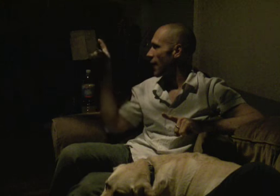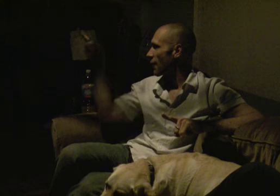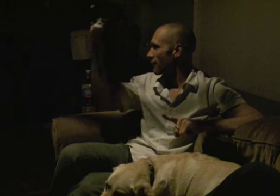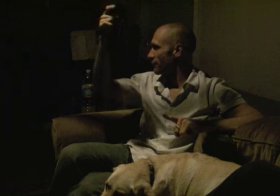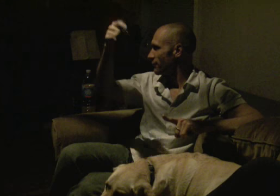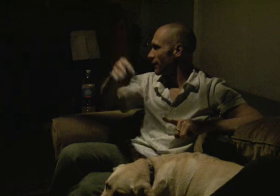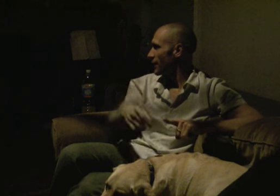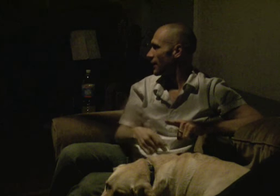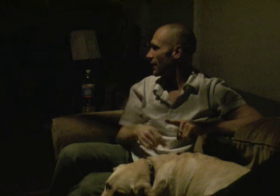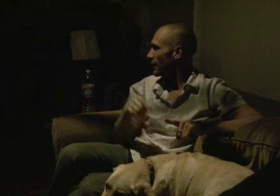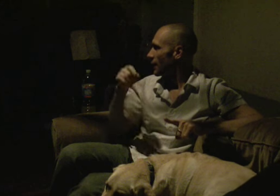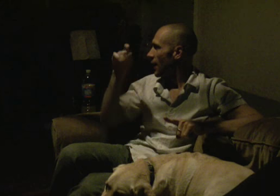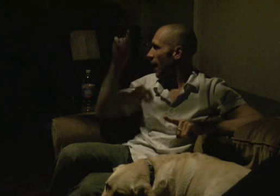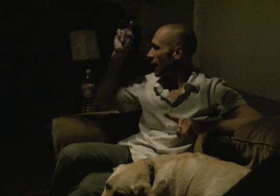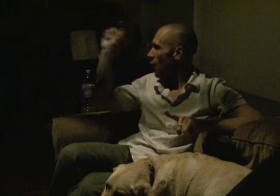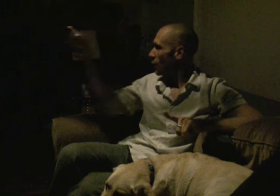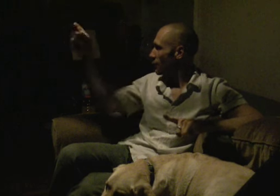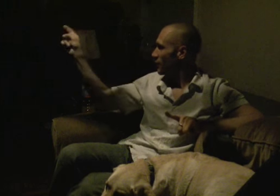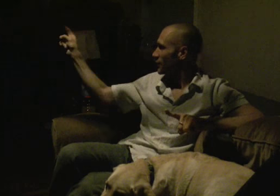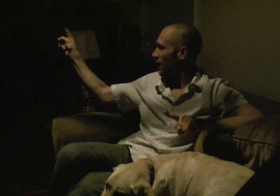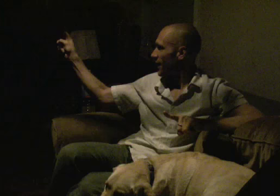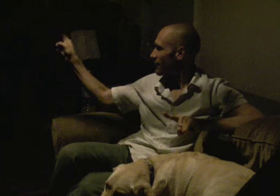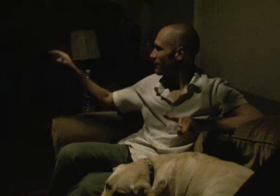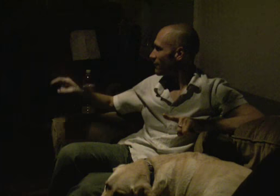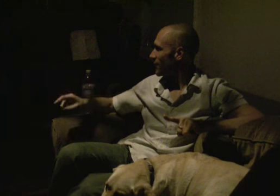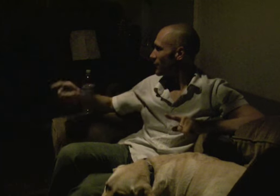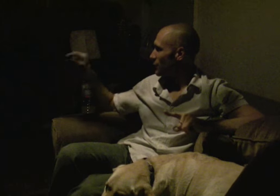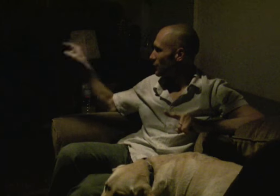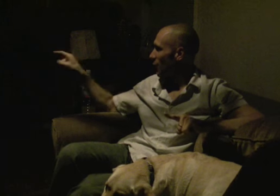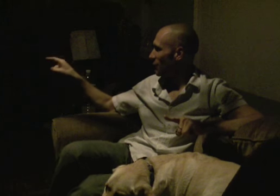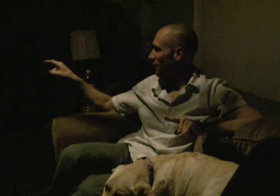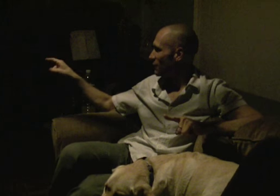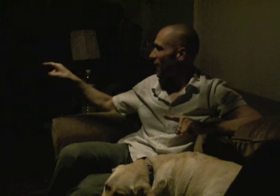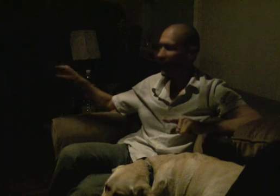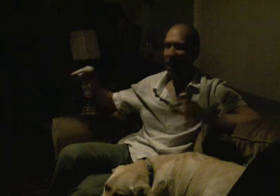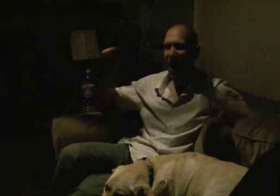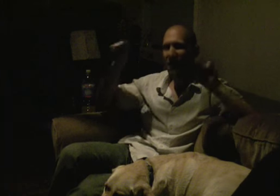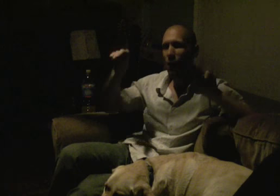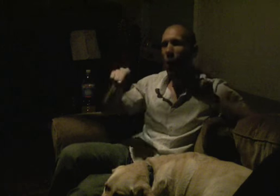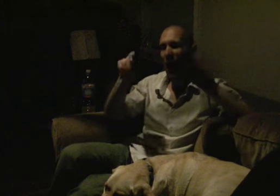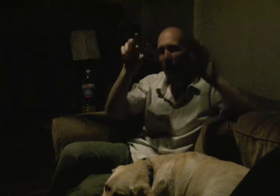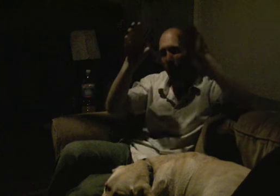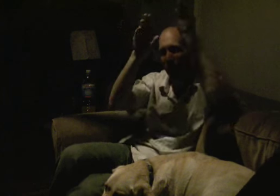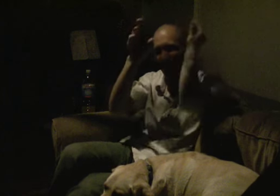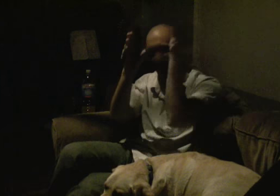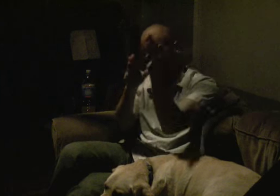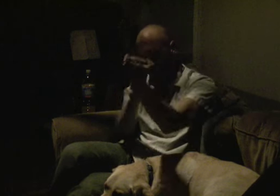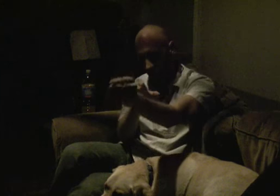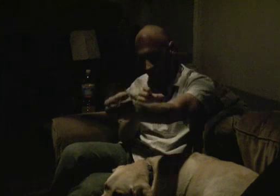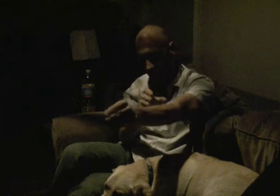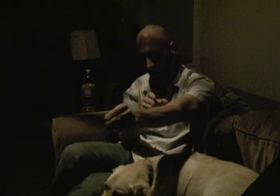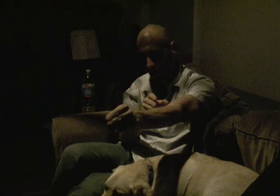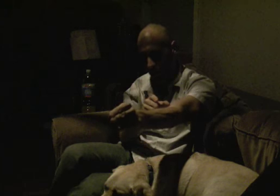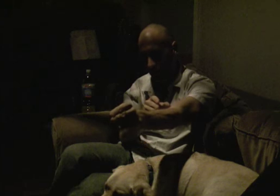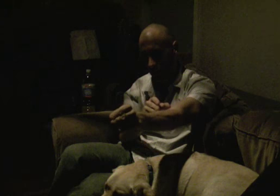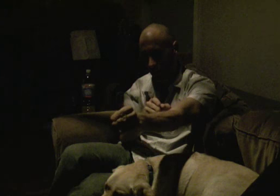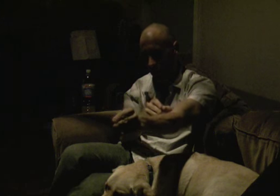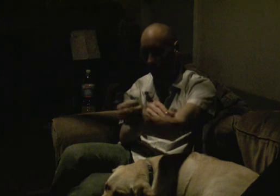air. And I know what it feels like. So when you talk about drowning, I know exactly what it feels like